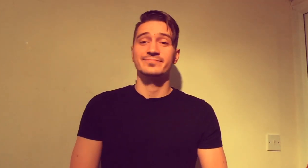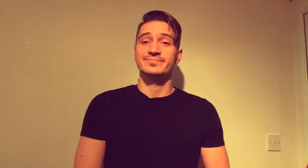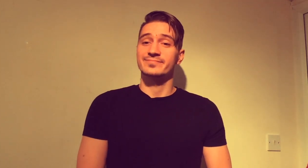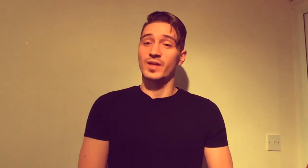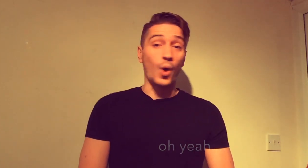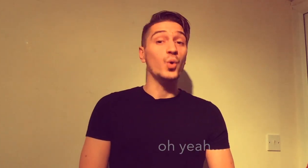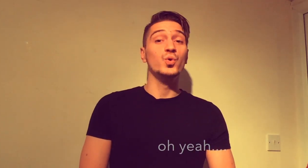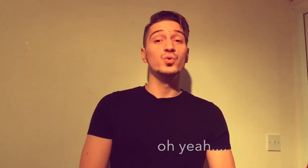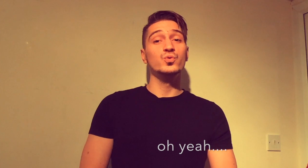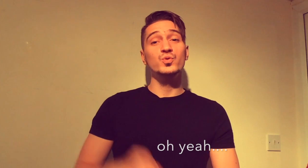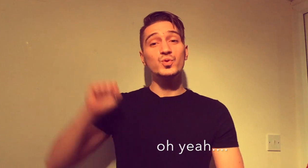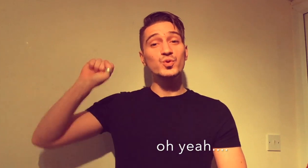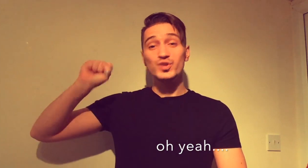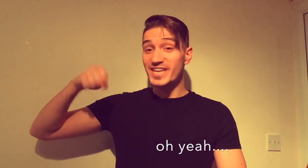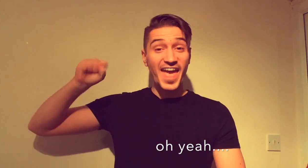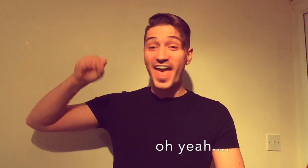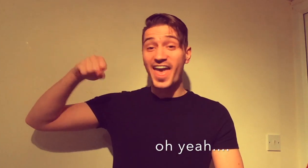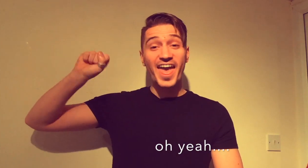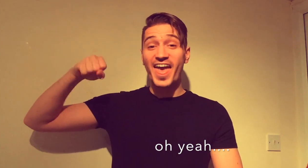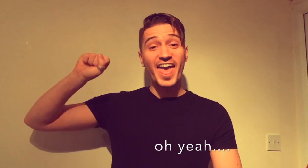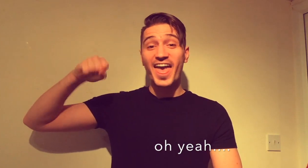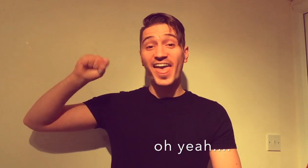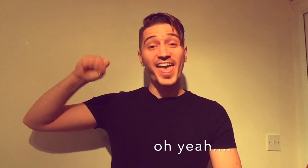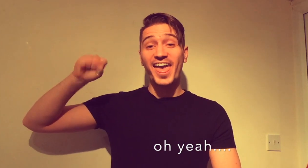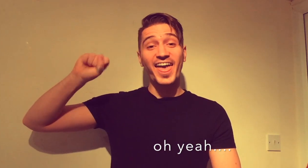Oh, yes. Oh, Thank you.